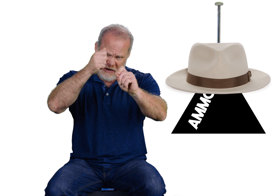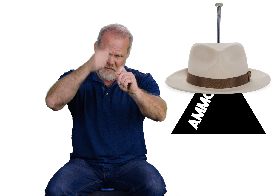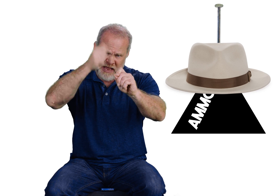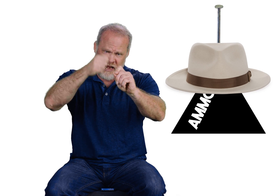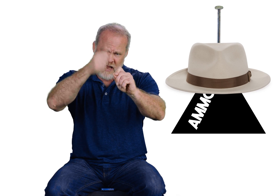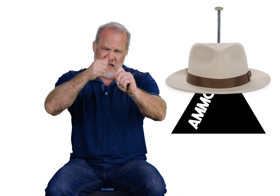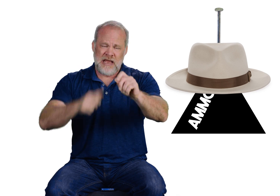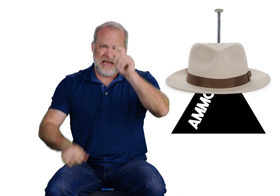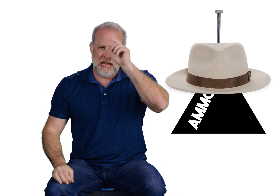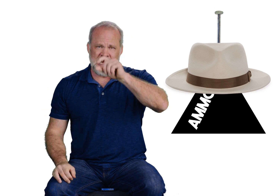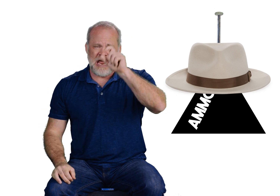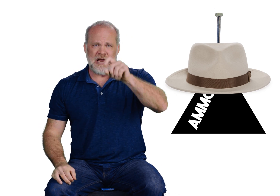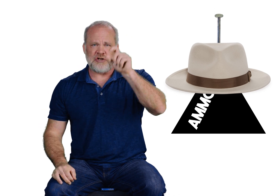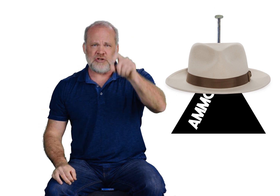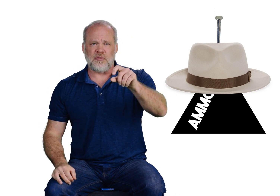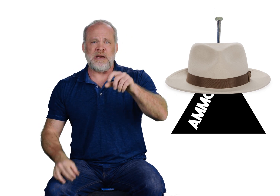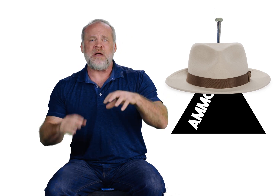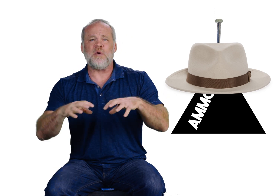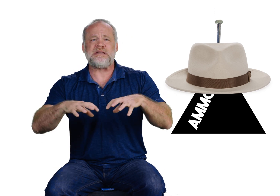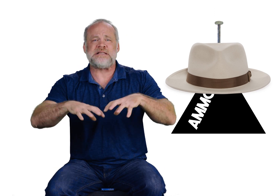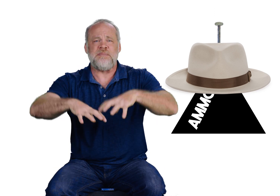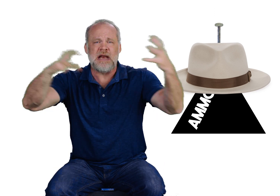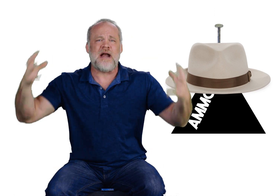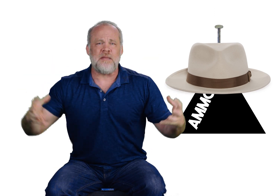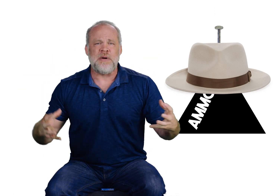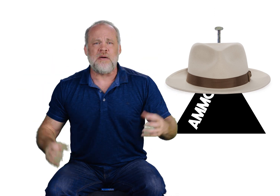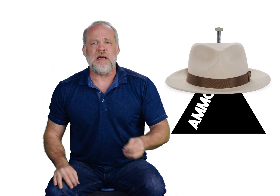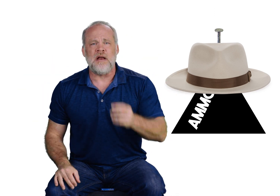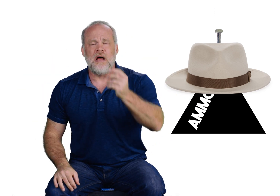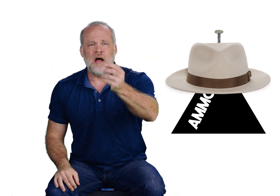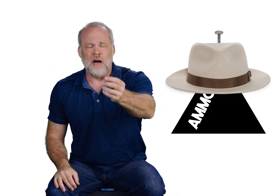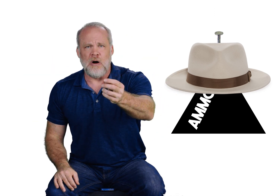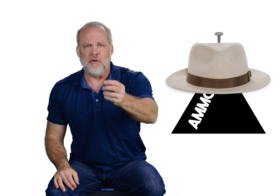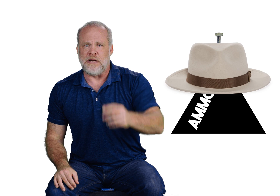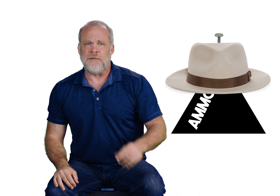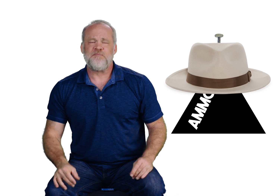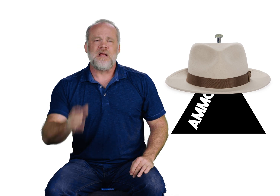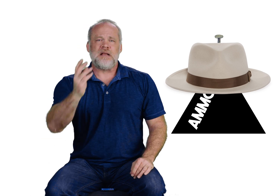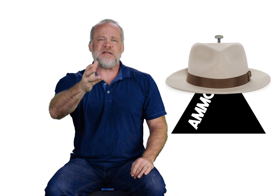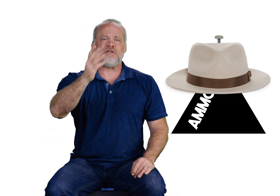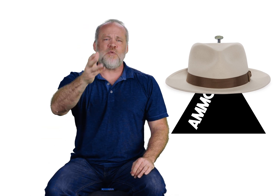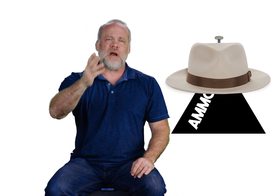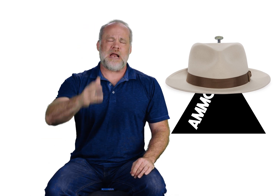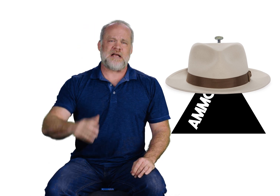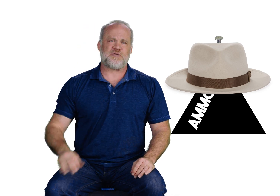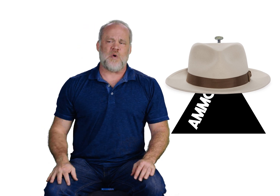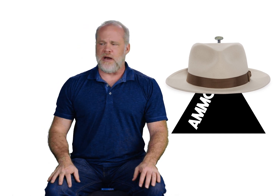pyramid. NH3. What's seeping out of the pyramid? Ammonia. Let's do one last one.